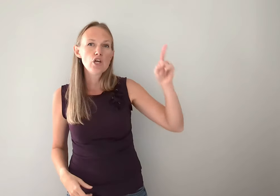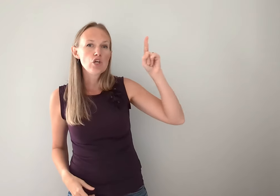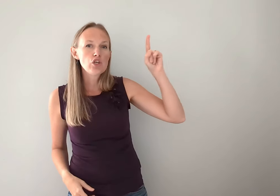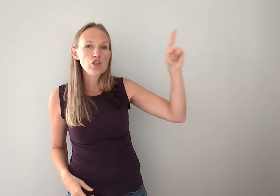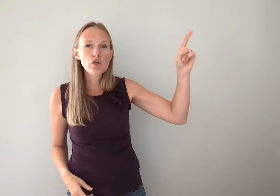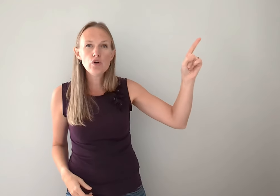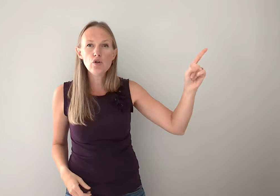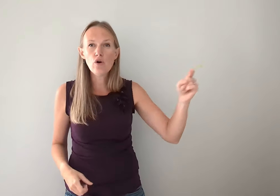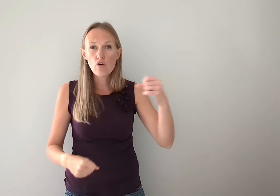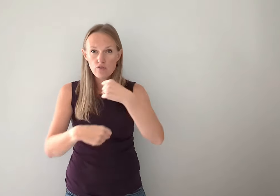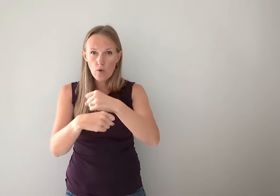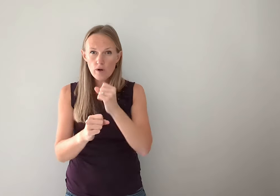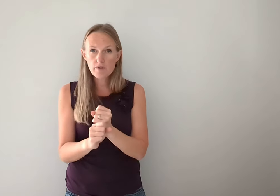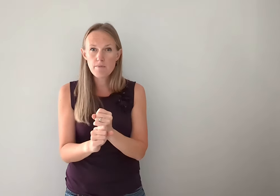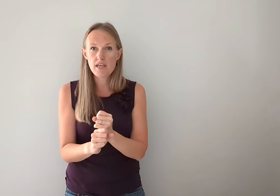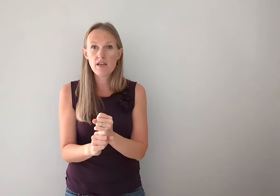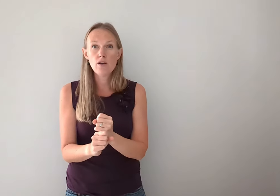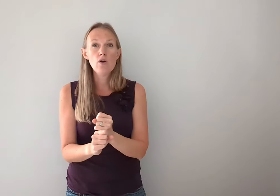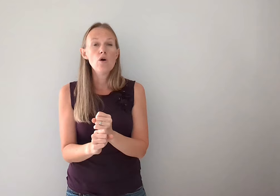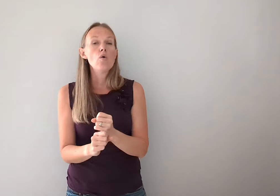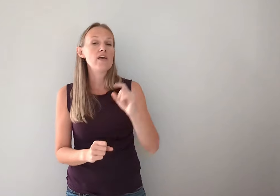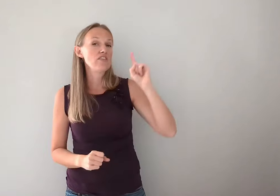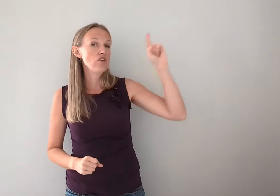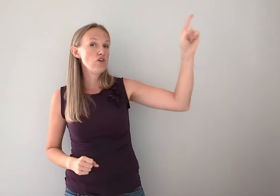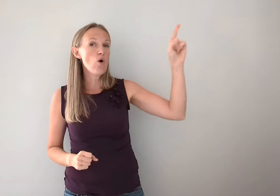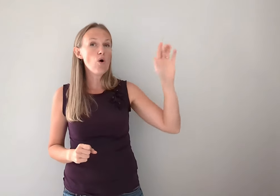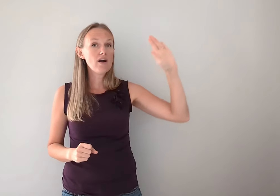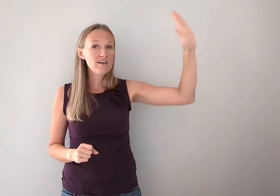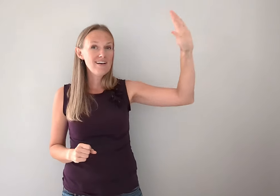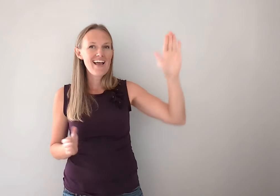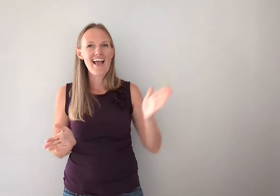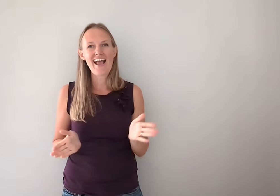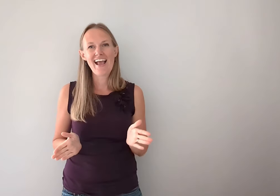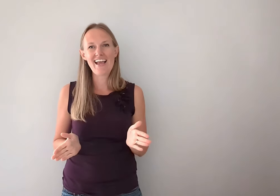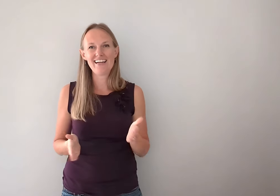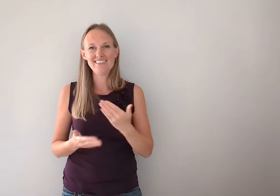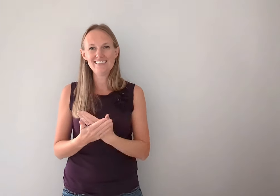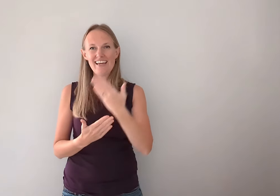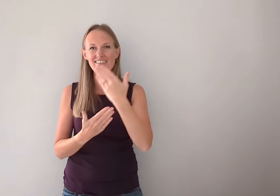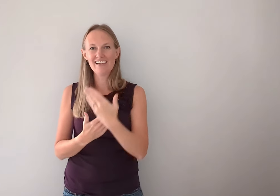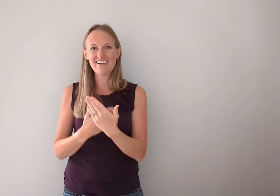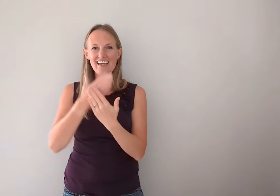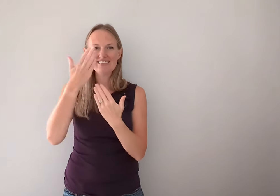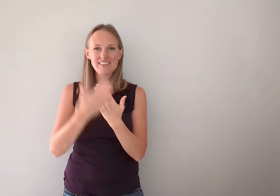you formed me with your hands. Outline your hands.